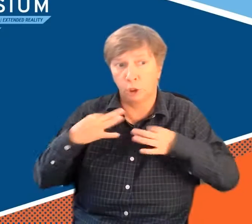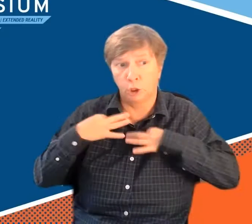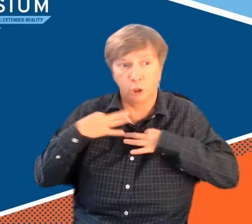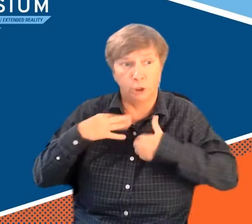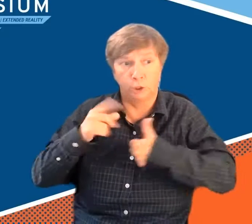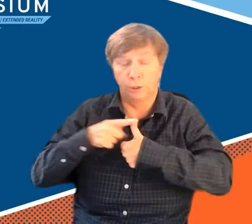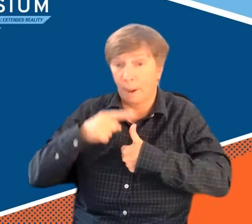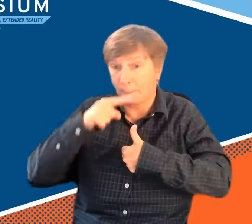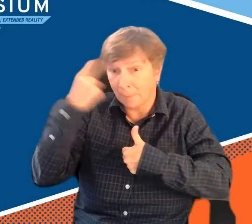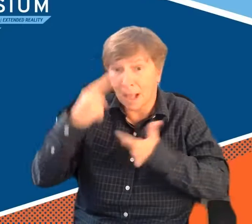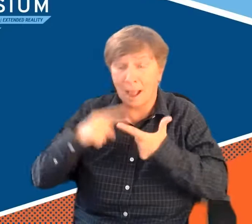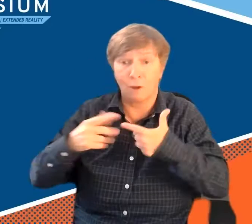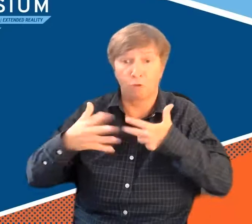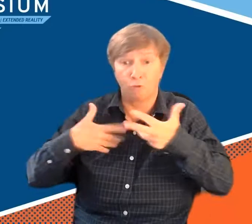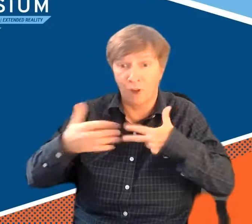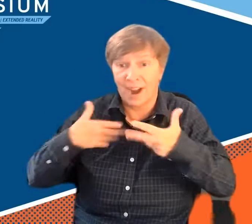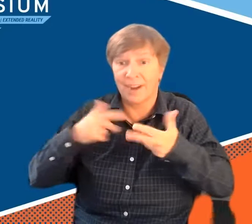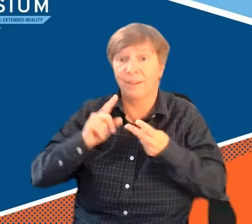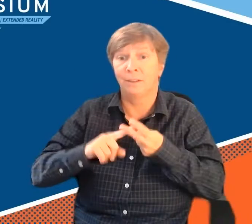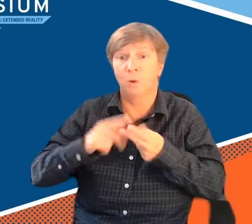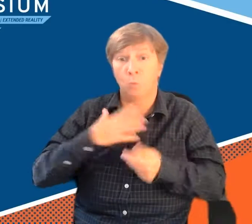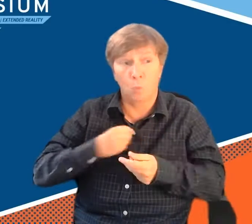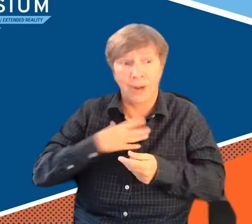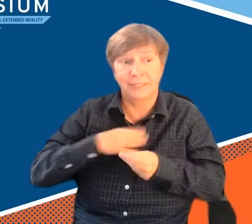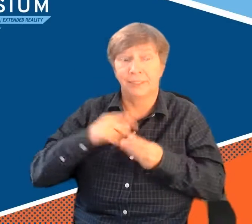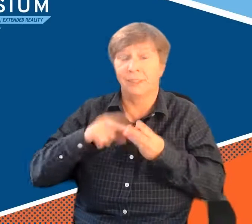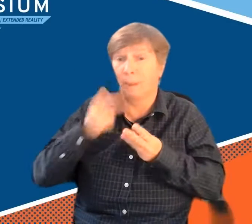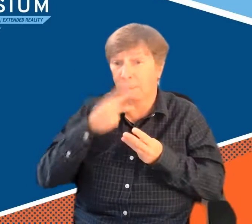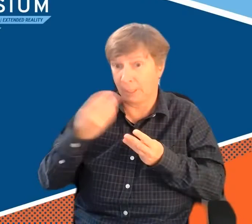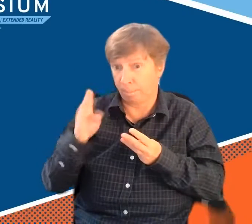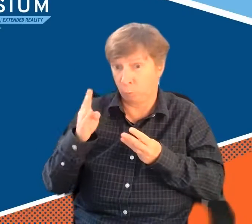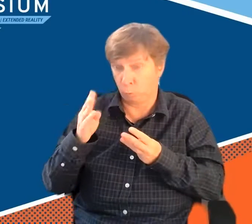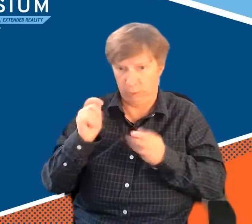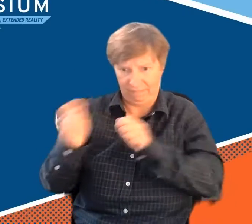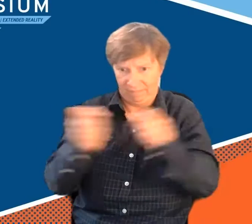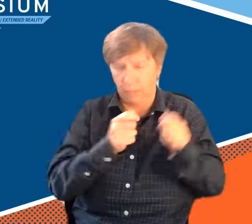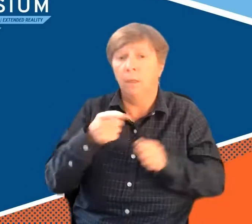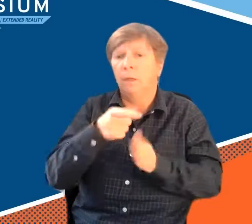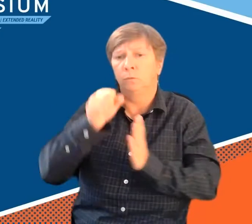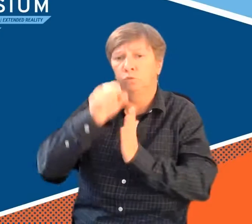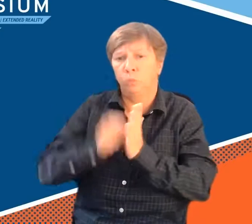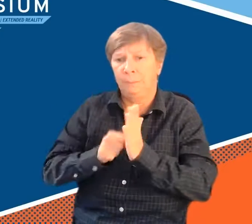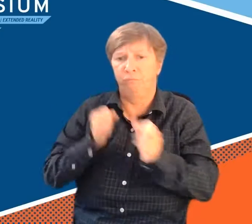all three people five different color shirts, black, gray, white, pink, and blue.